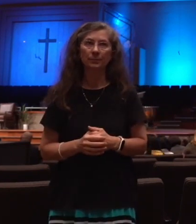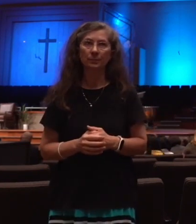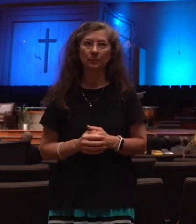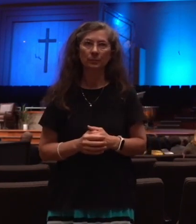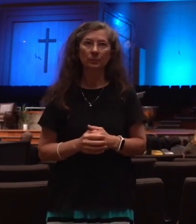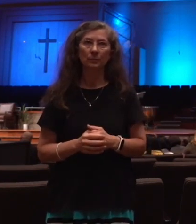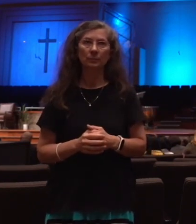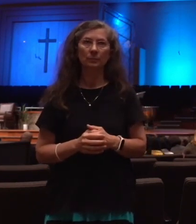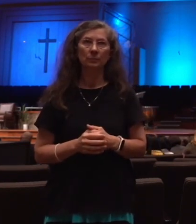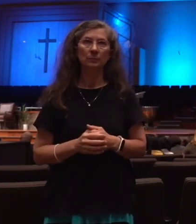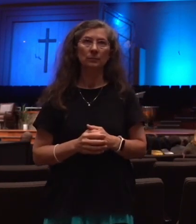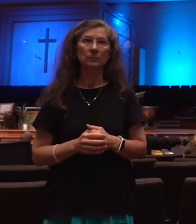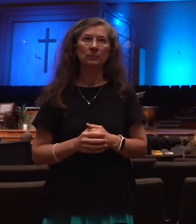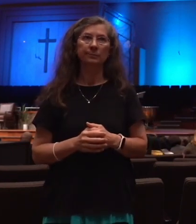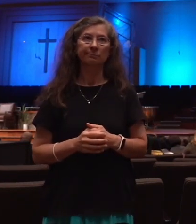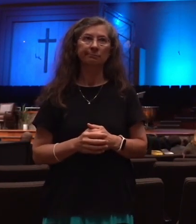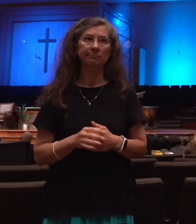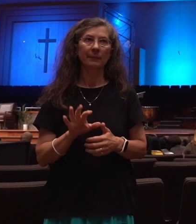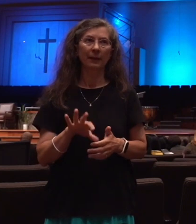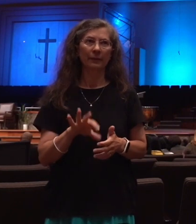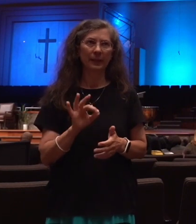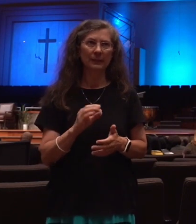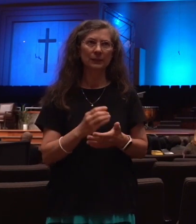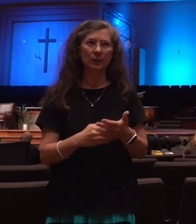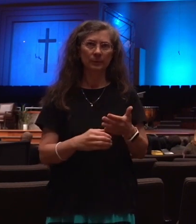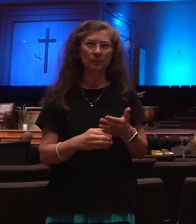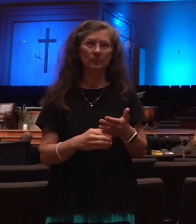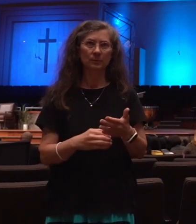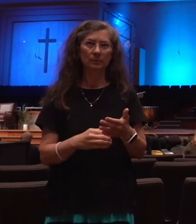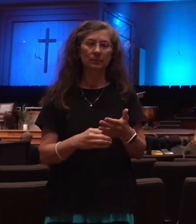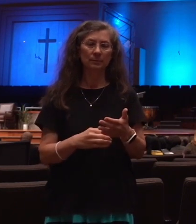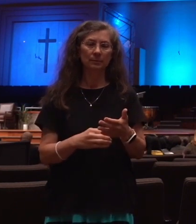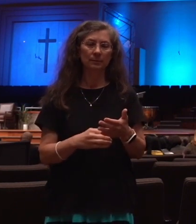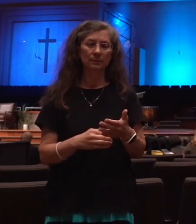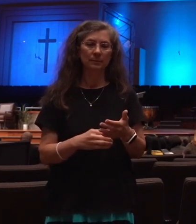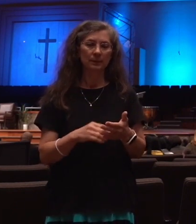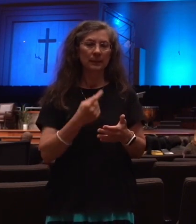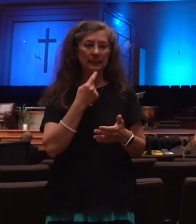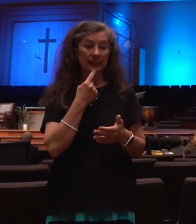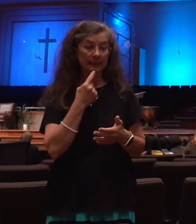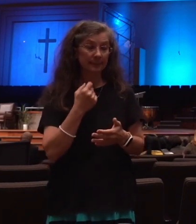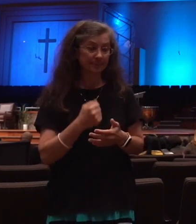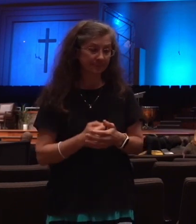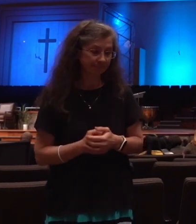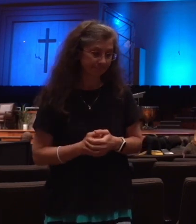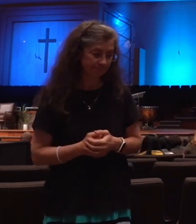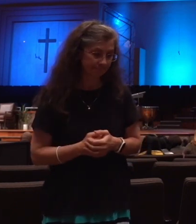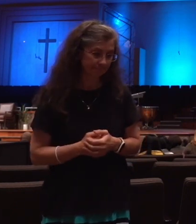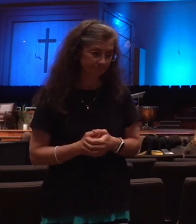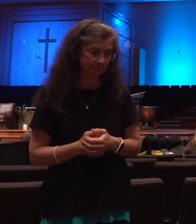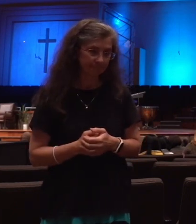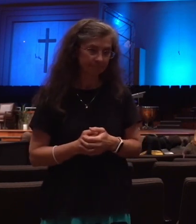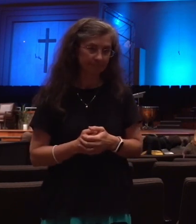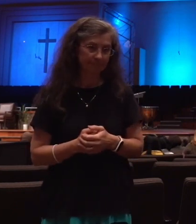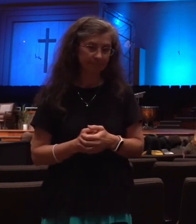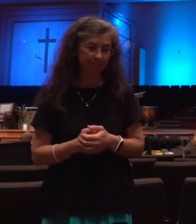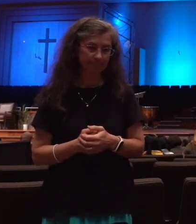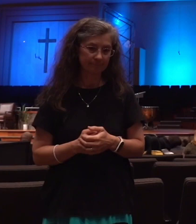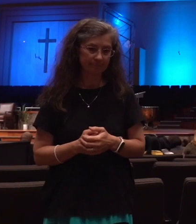Let me get the right chapter. Here we go. It says, in the middle of verse 3, says, for